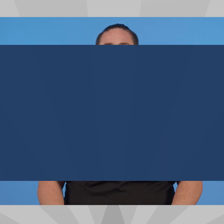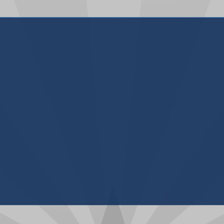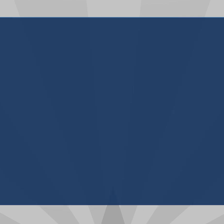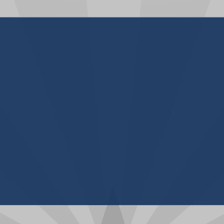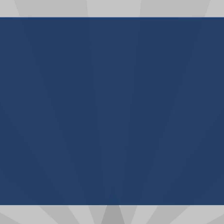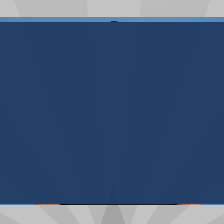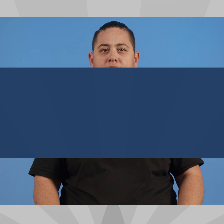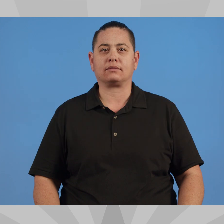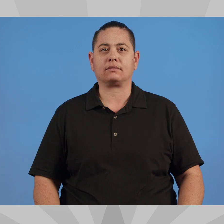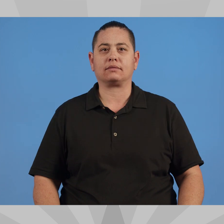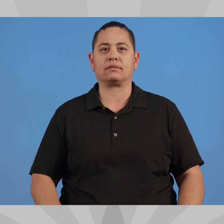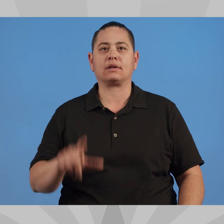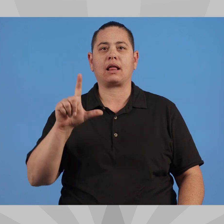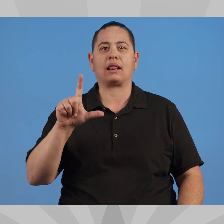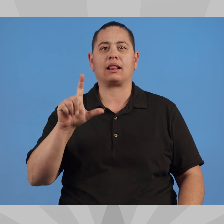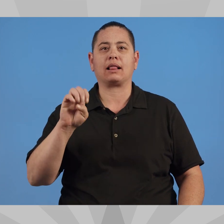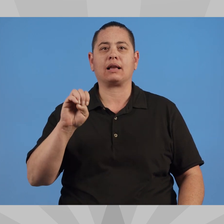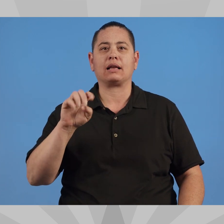To learn more about my I please